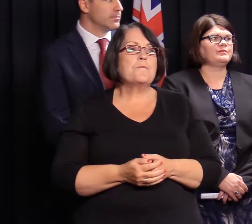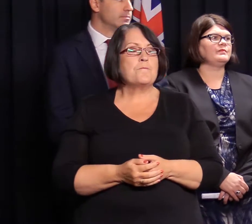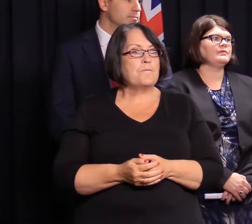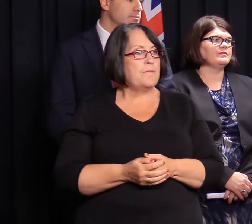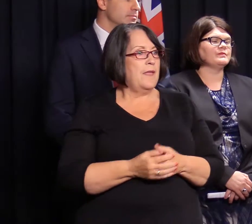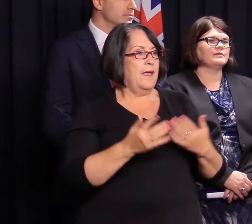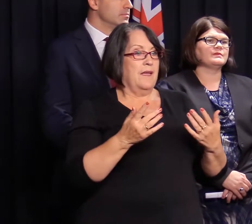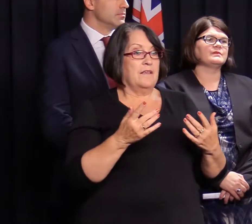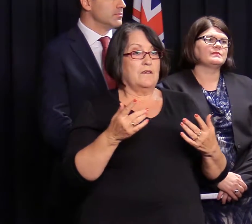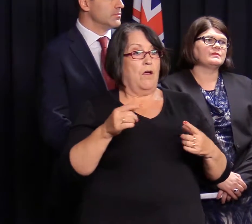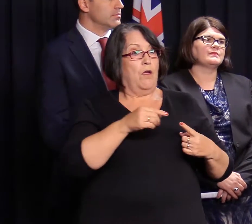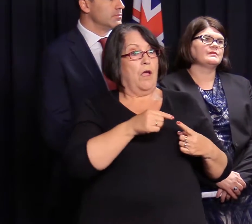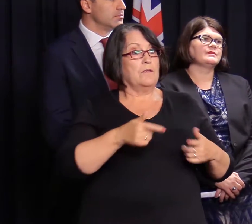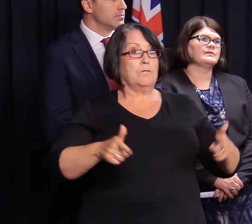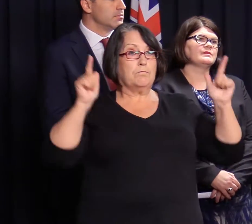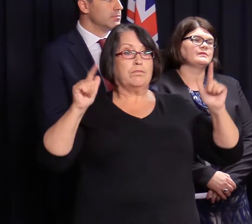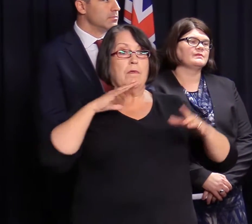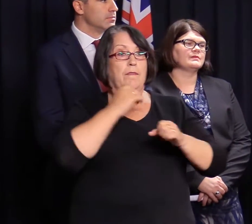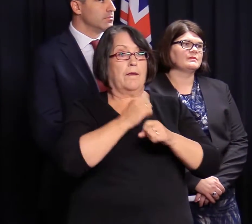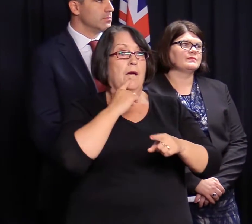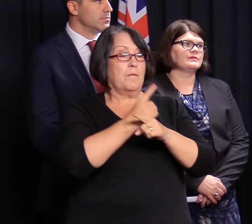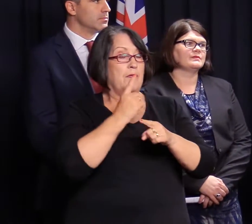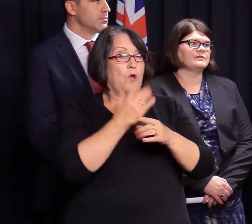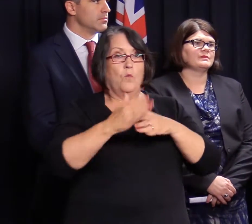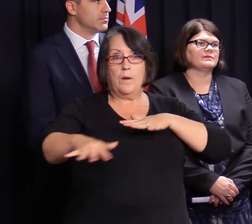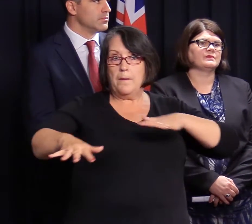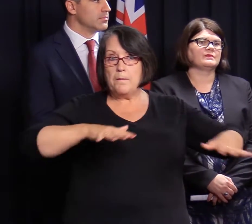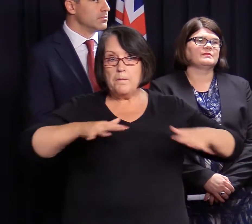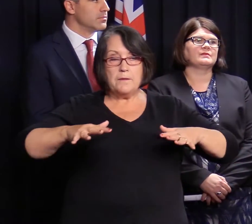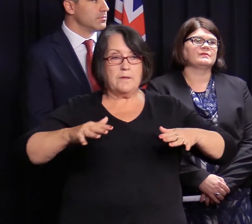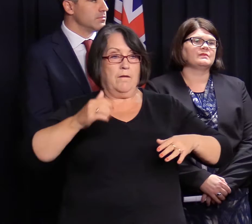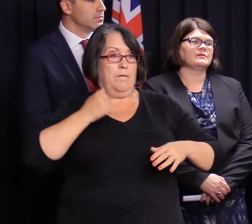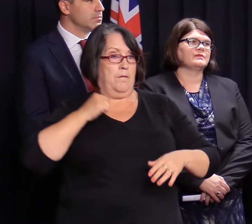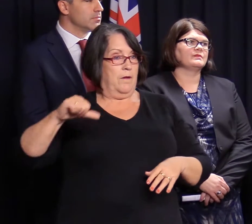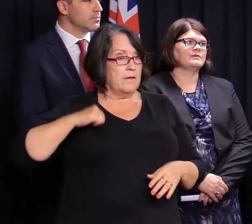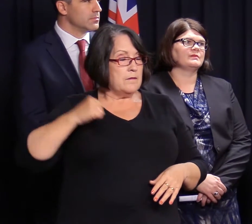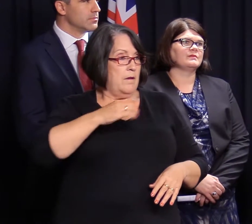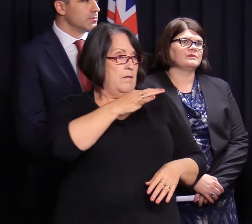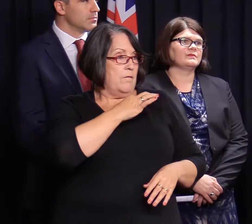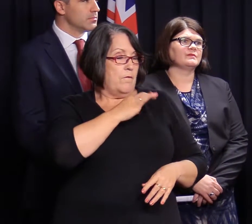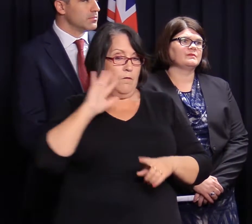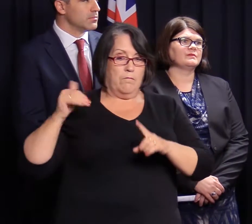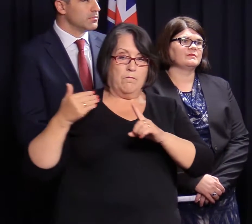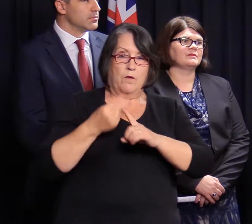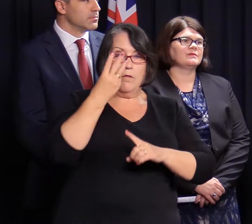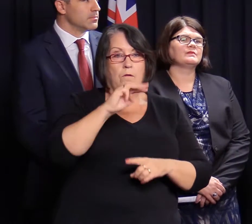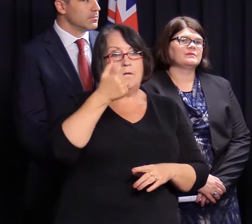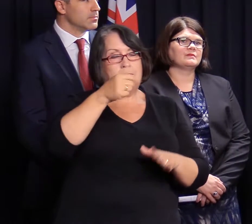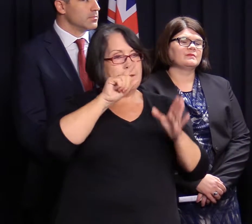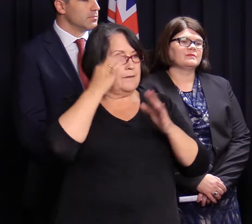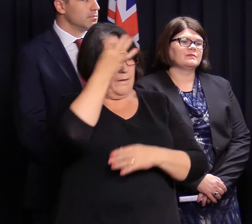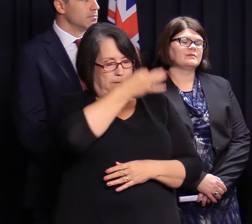Well as the Premier said it's been a tremendously busy period for emergency services staff and volunteers over the last 36 hours.